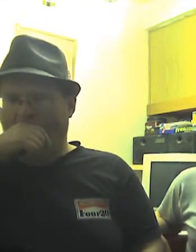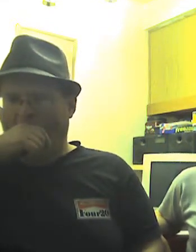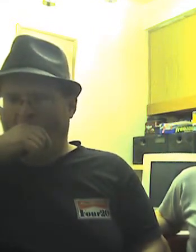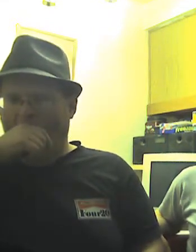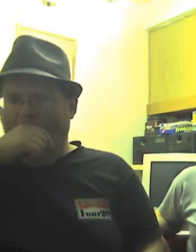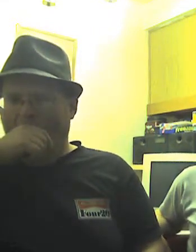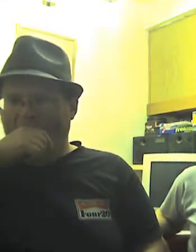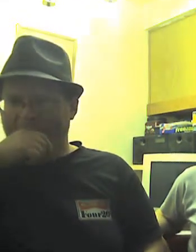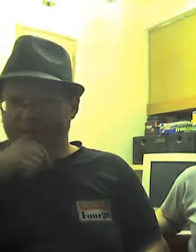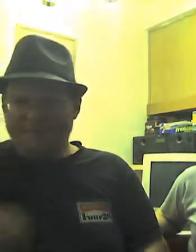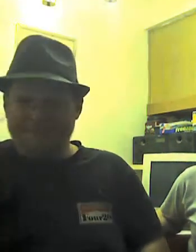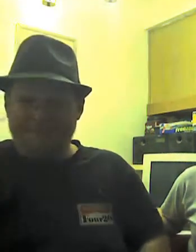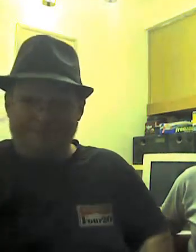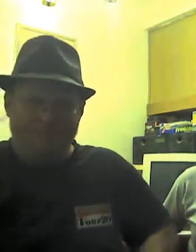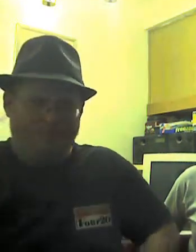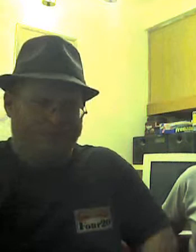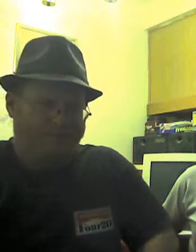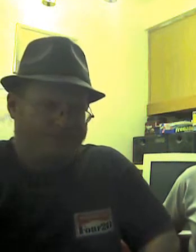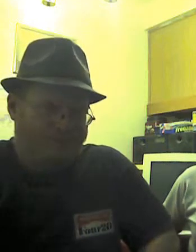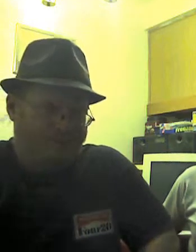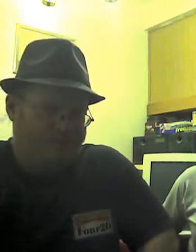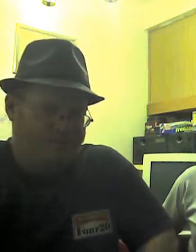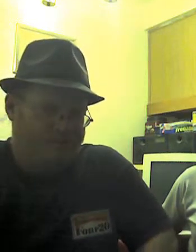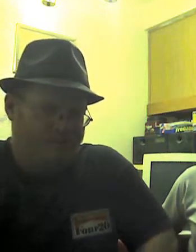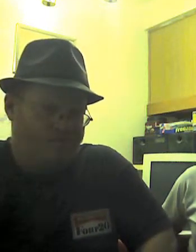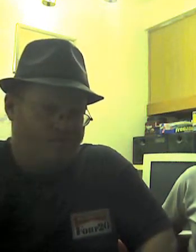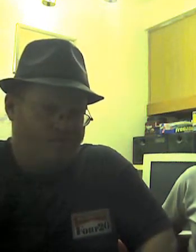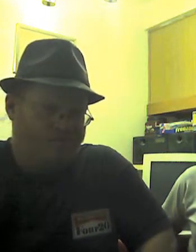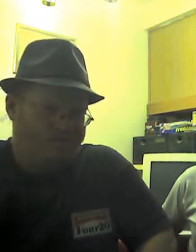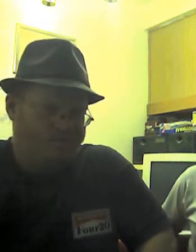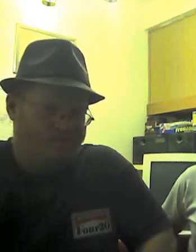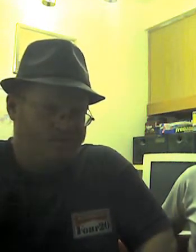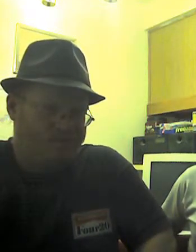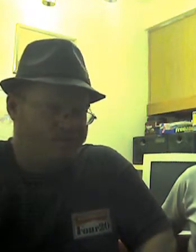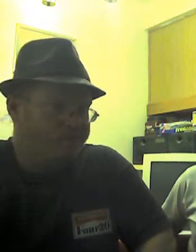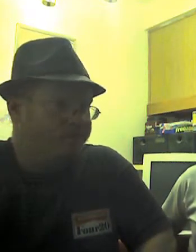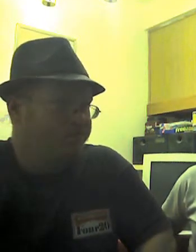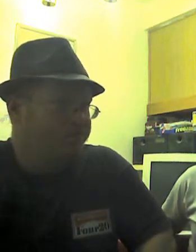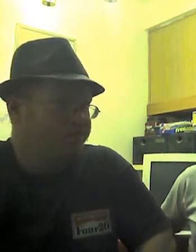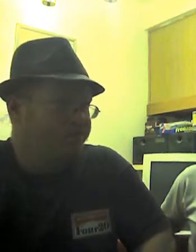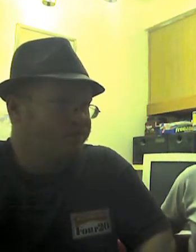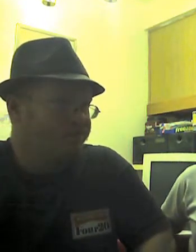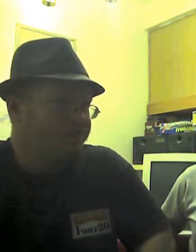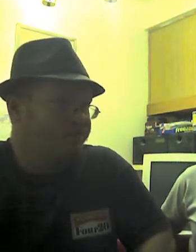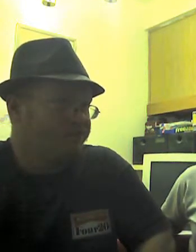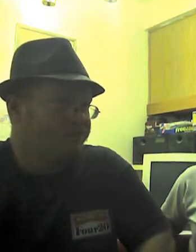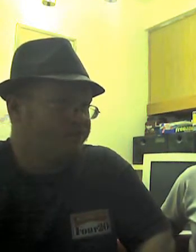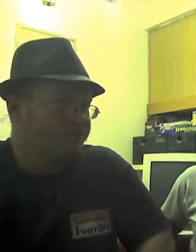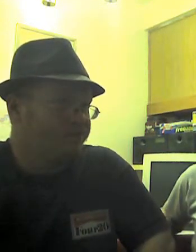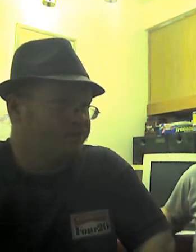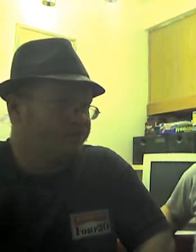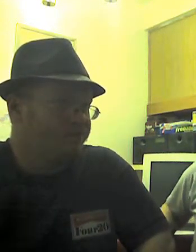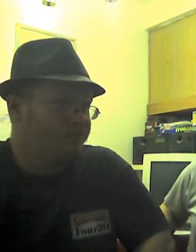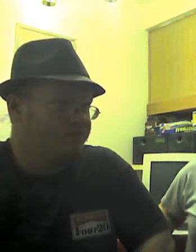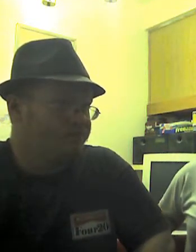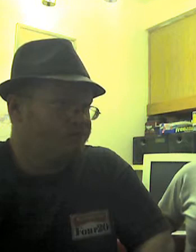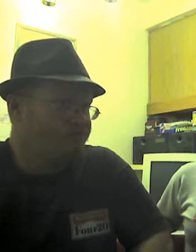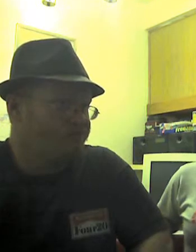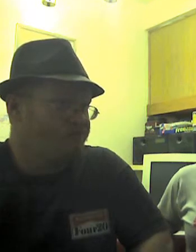reverse psychology. What we were trying to do, and to a point, was to say, hey, you're not going to do, you're going to be, you know, hold up, and,